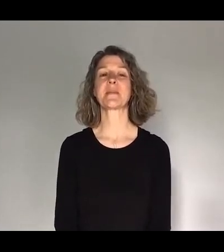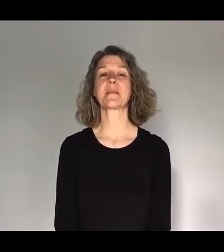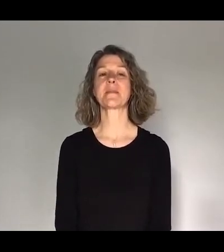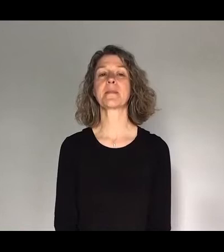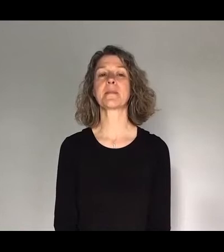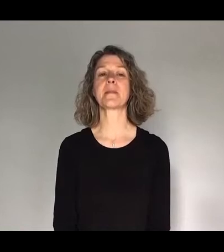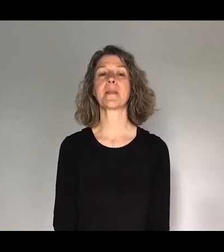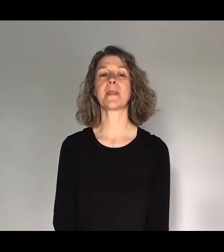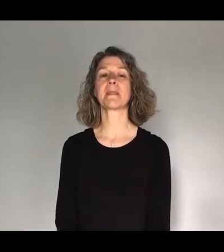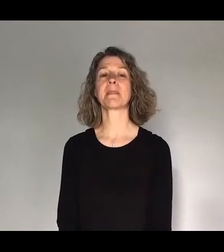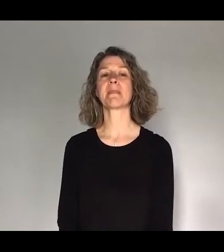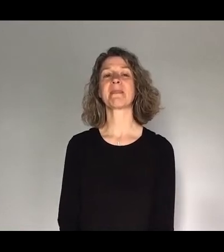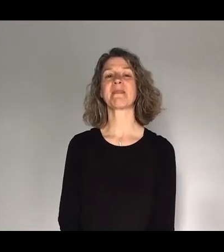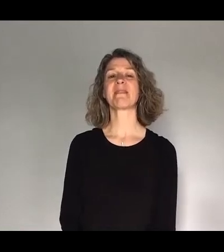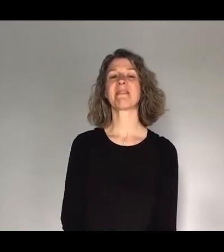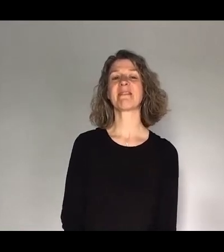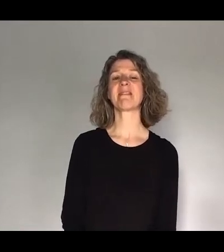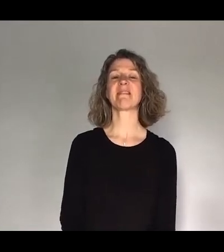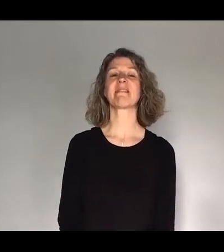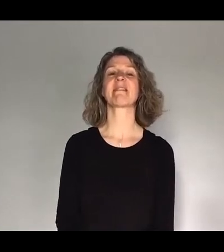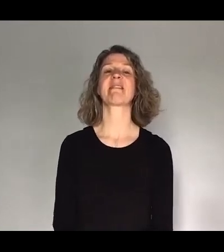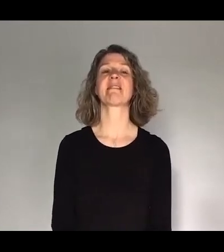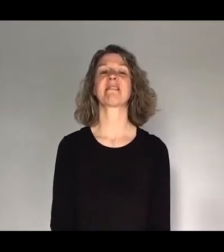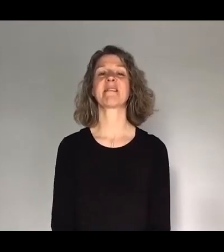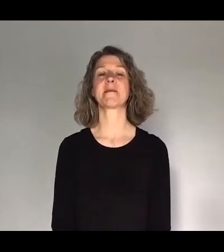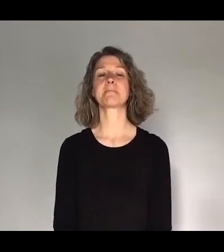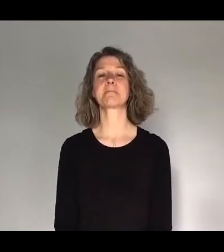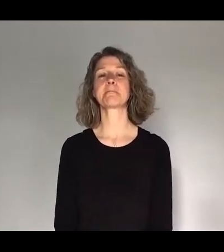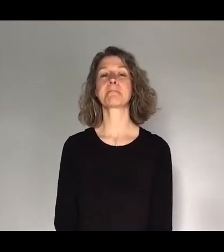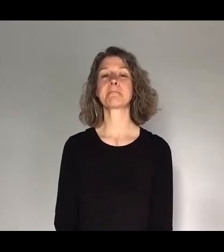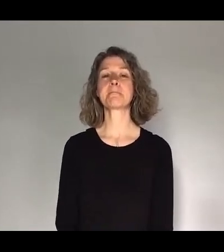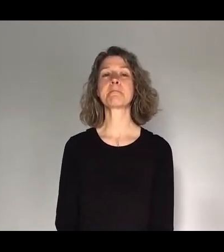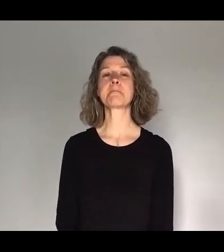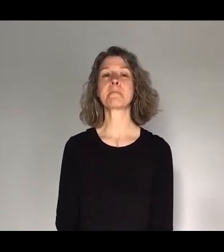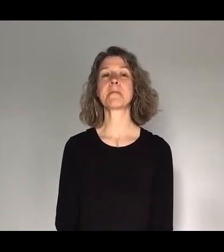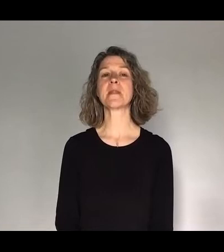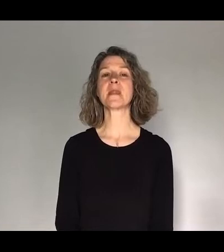we praise you this morning. See who breaks the power.